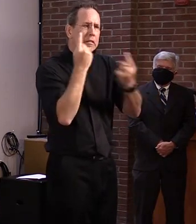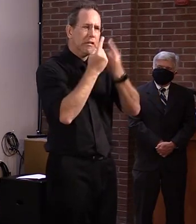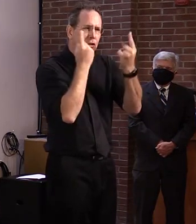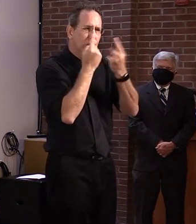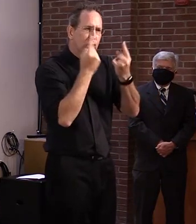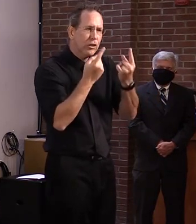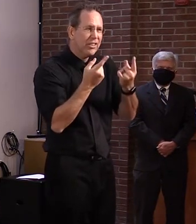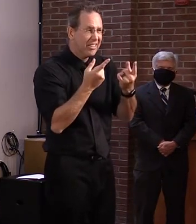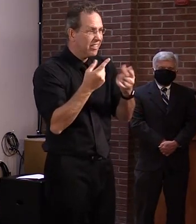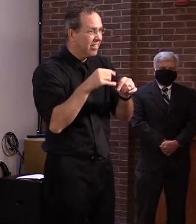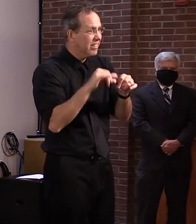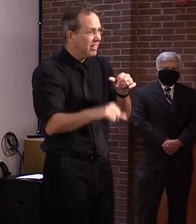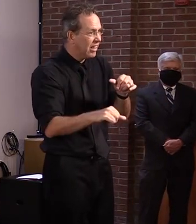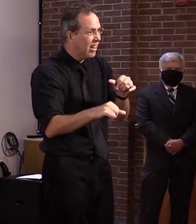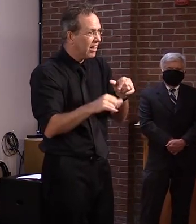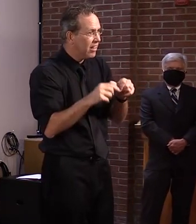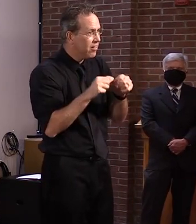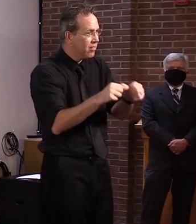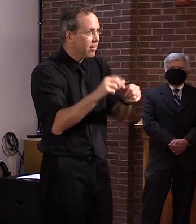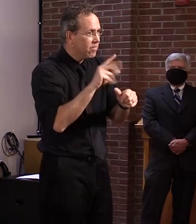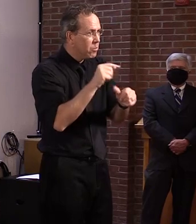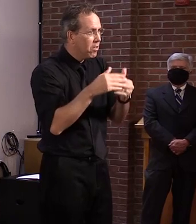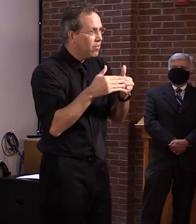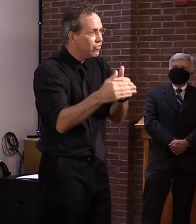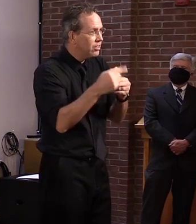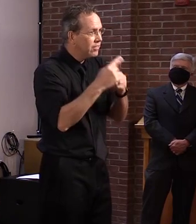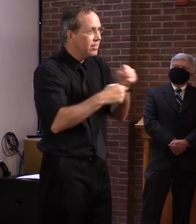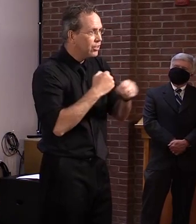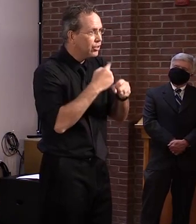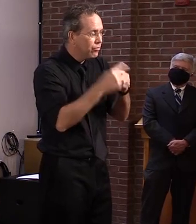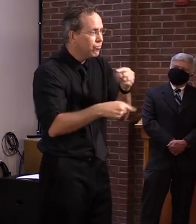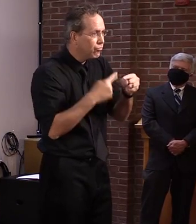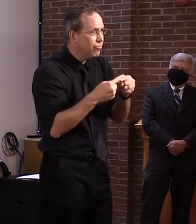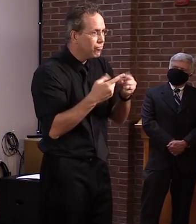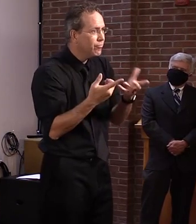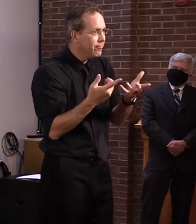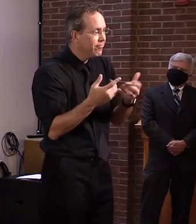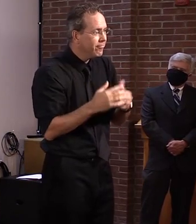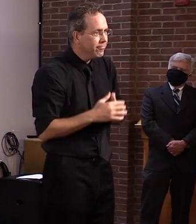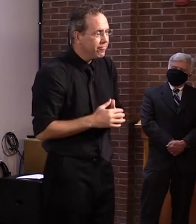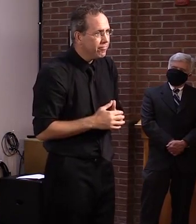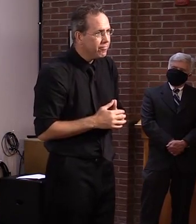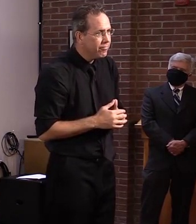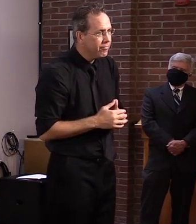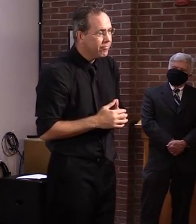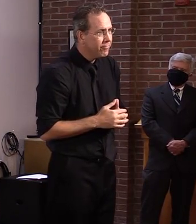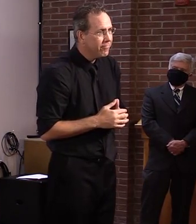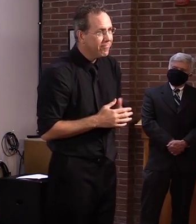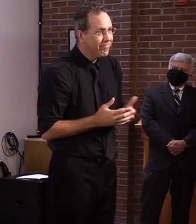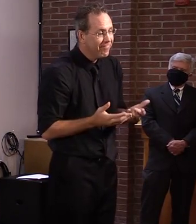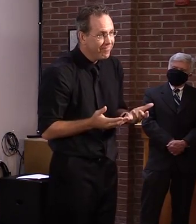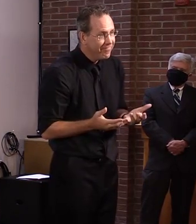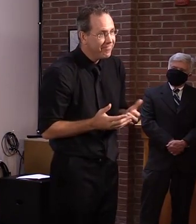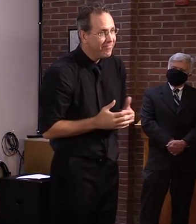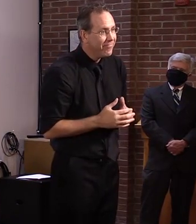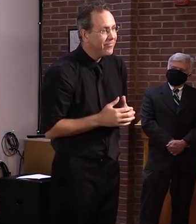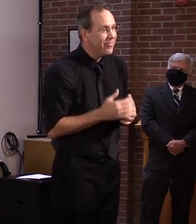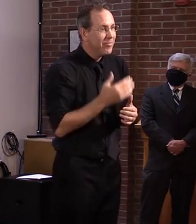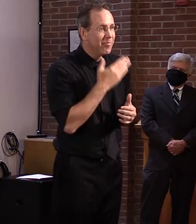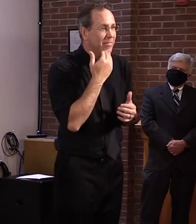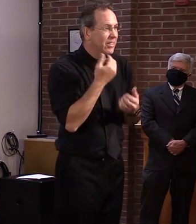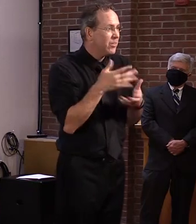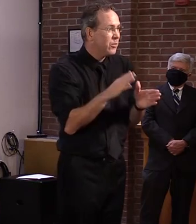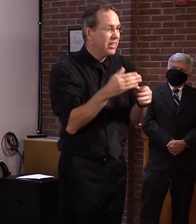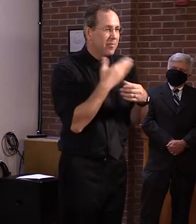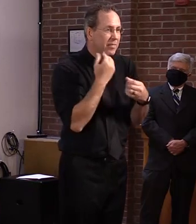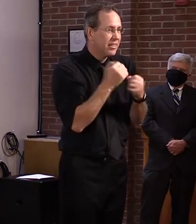residents again. Uh, that way they can be, be safe year round. Um, we've always been the, one of the safest states in the union as